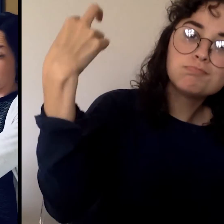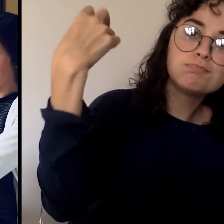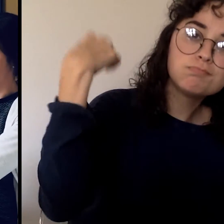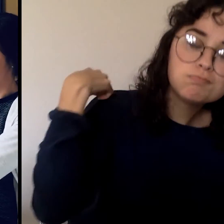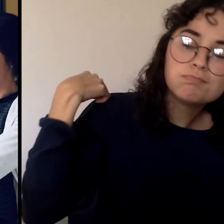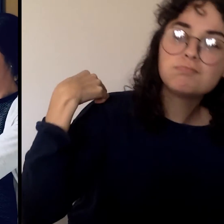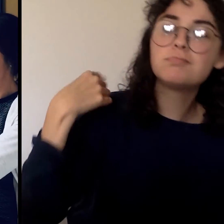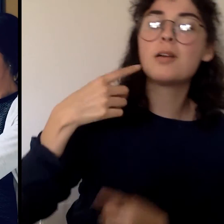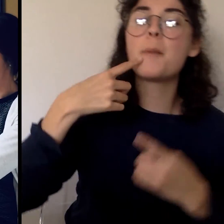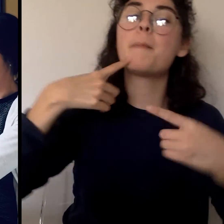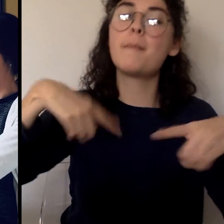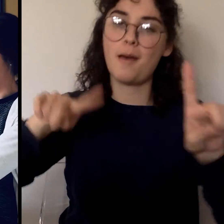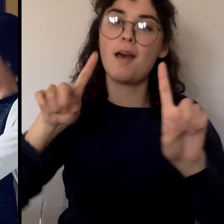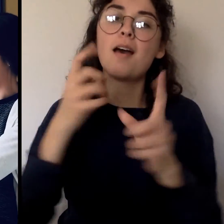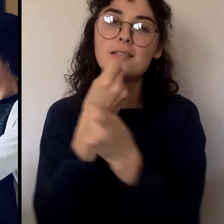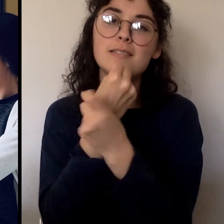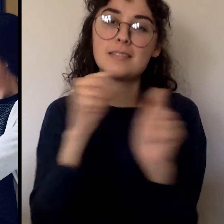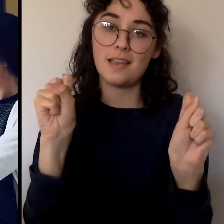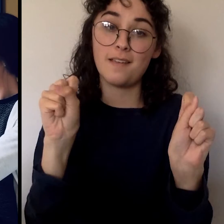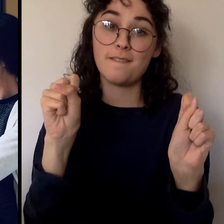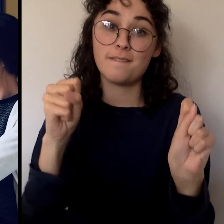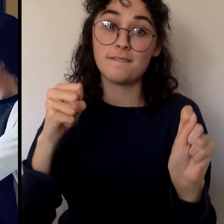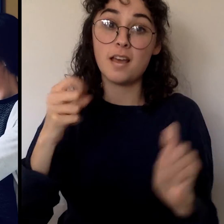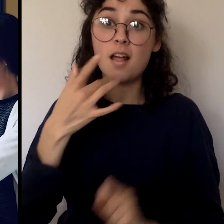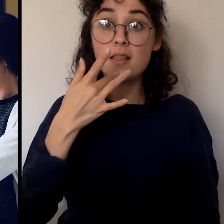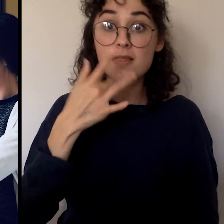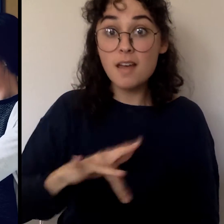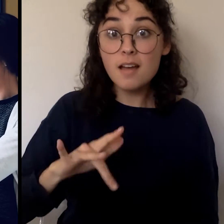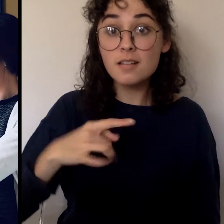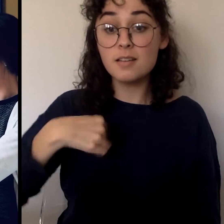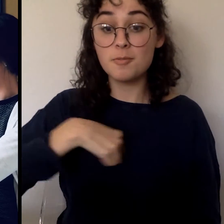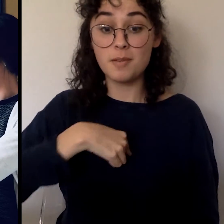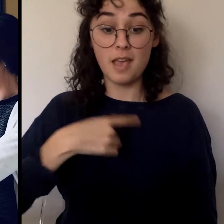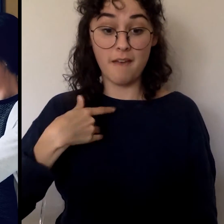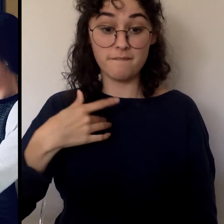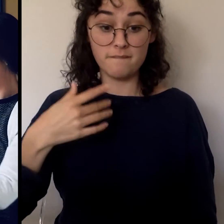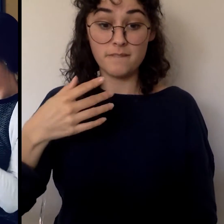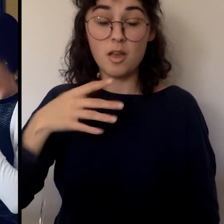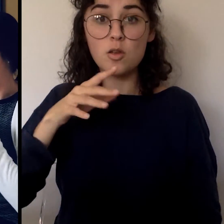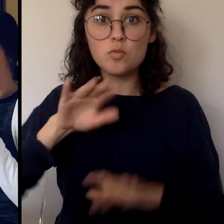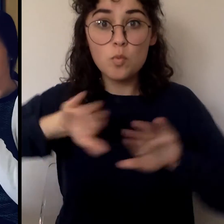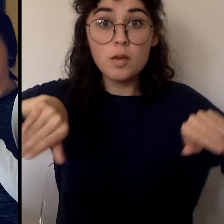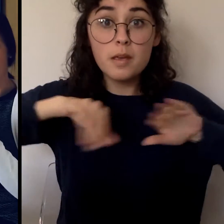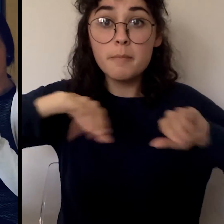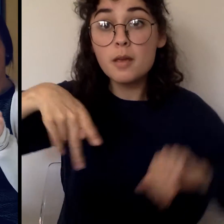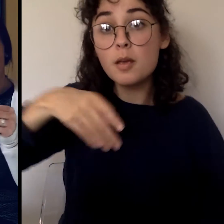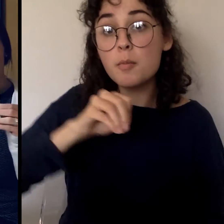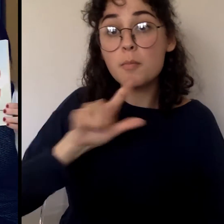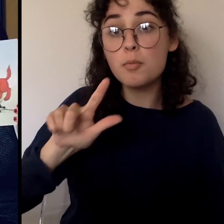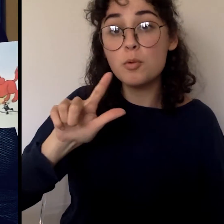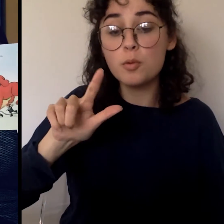Luckily, there is a swimming pool in the yard. Clifford put out the fire just as the firemen were arriving.